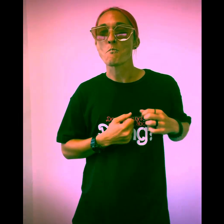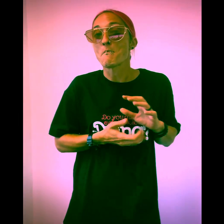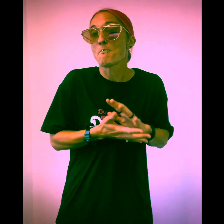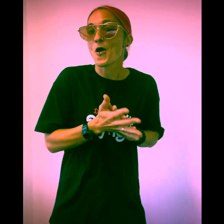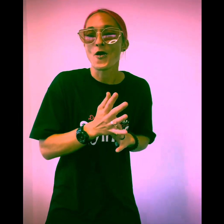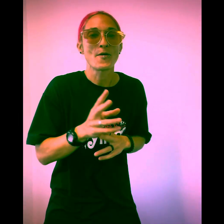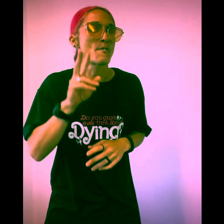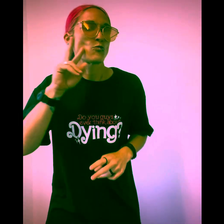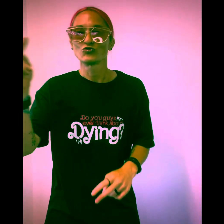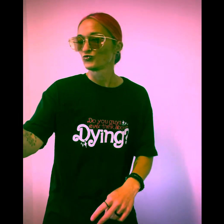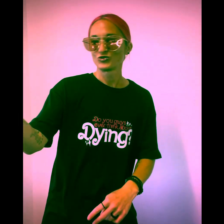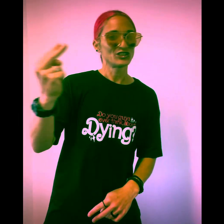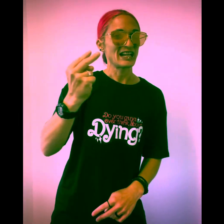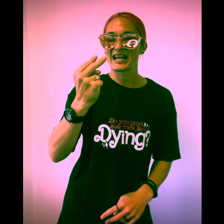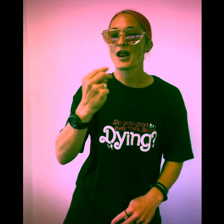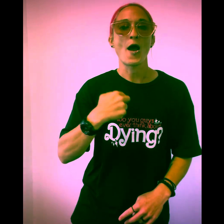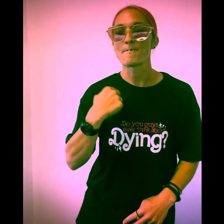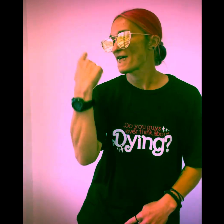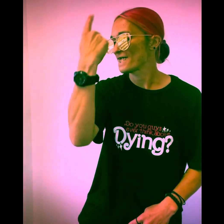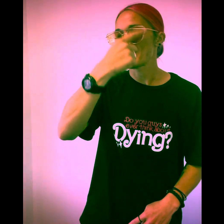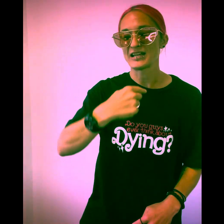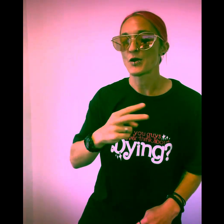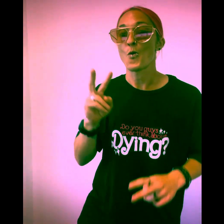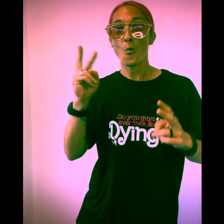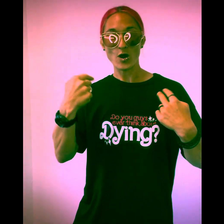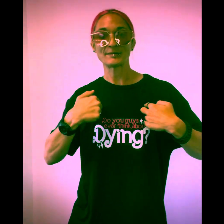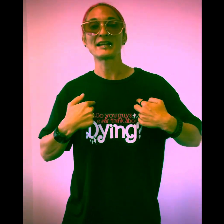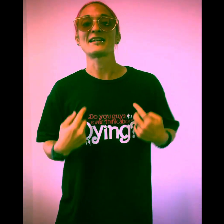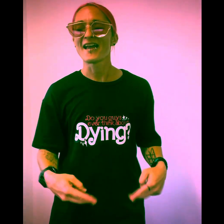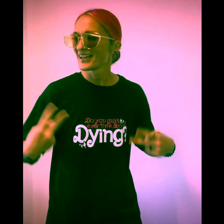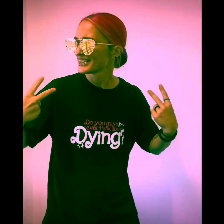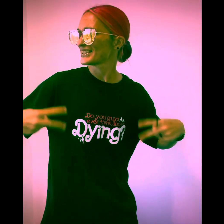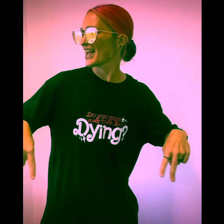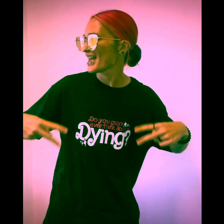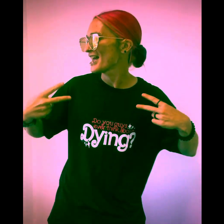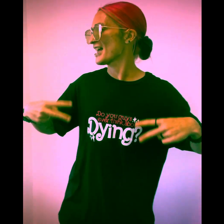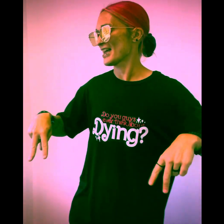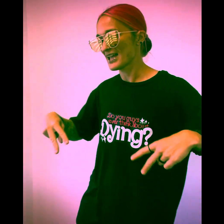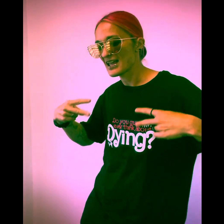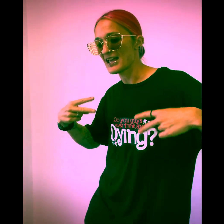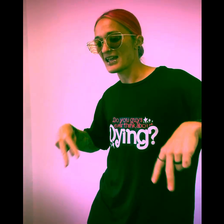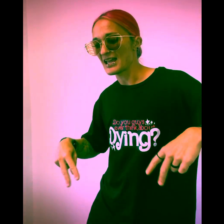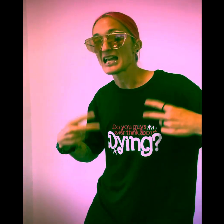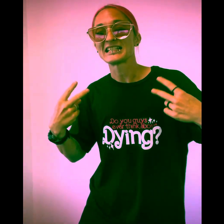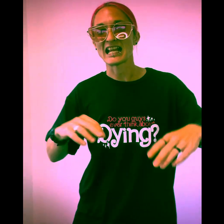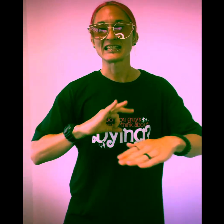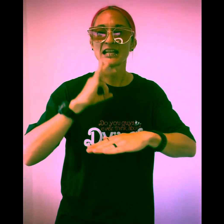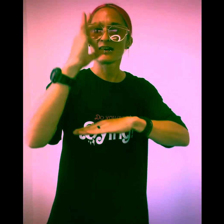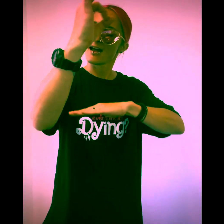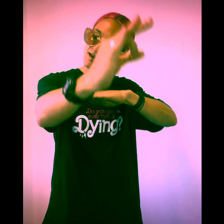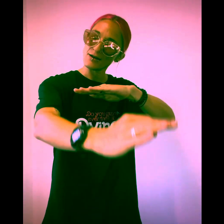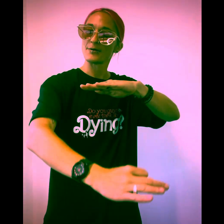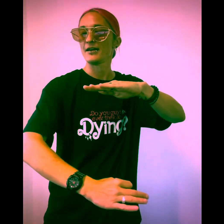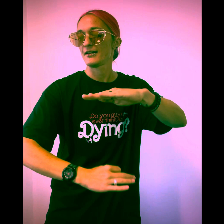be burning, but you won't see it on my face Watch me dance, dance the night away